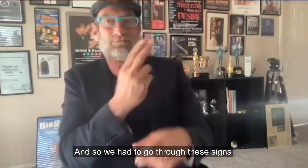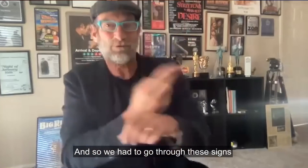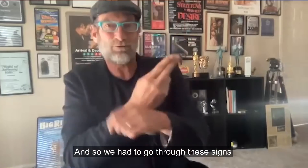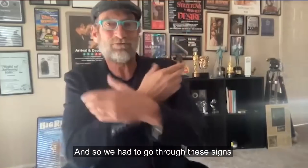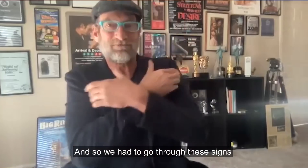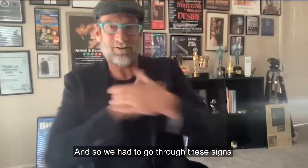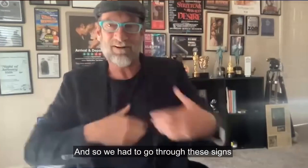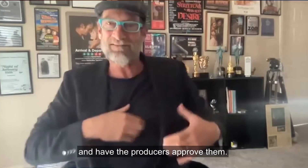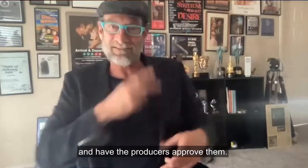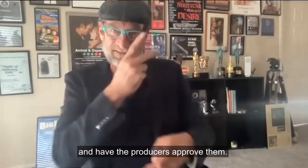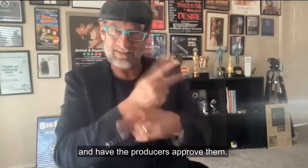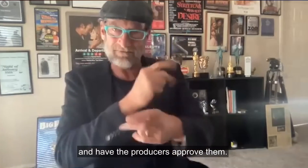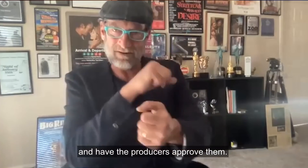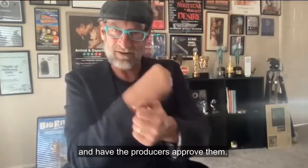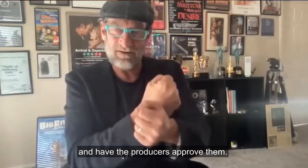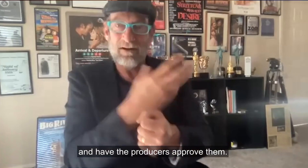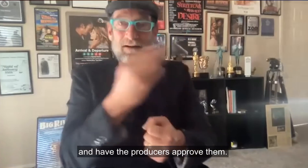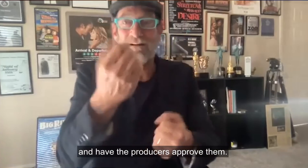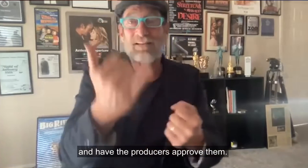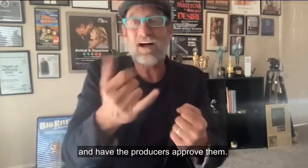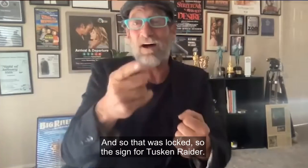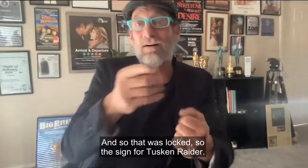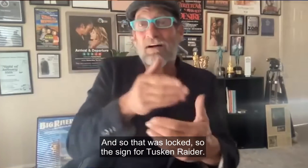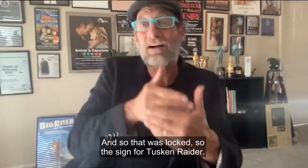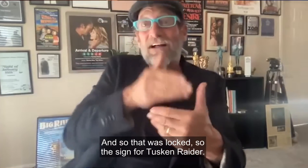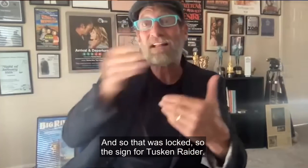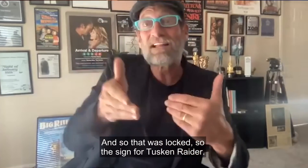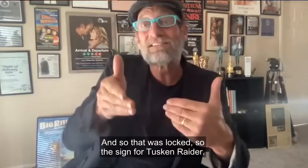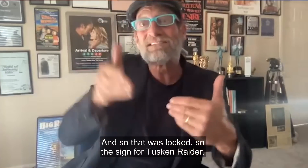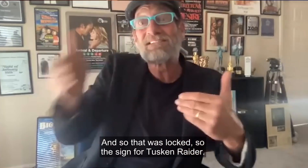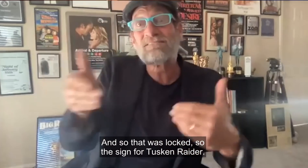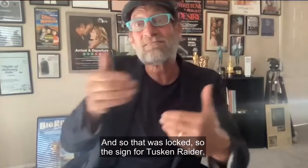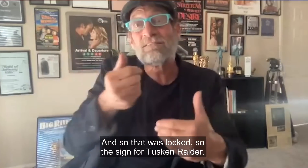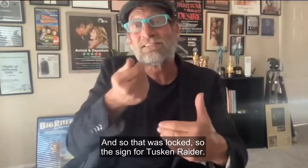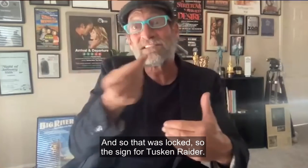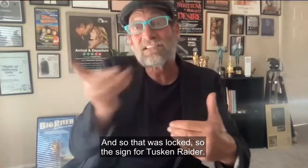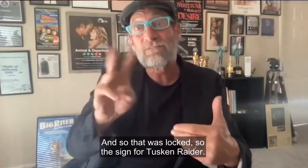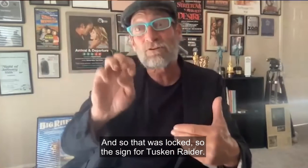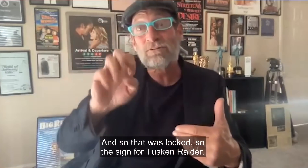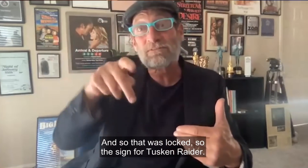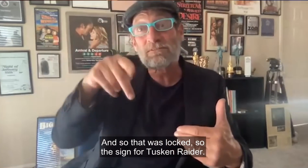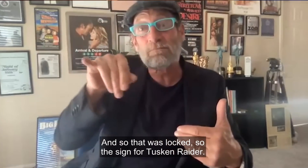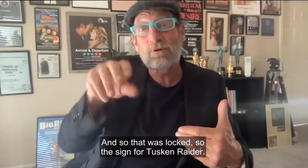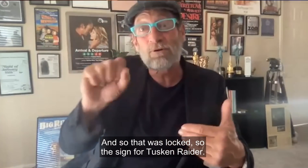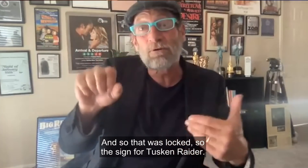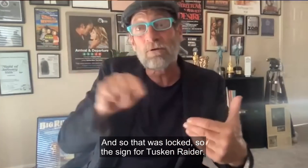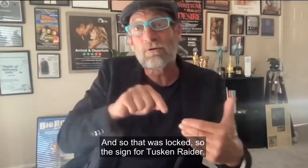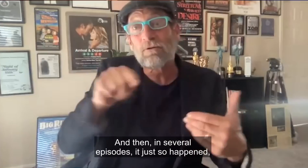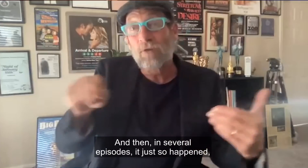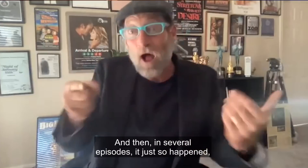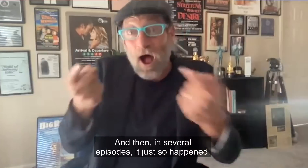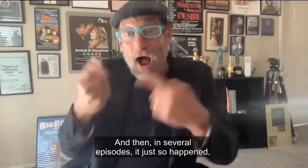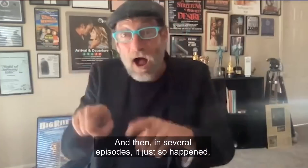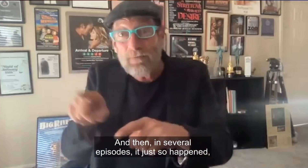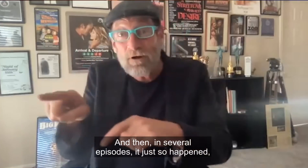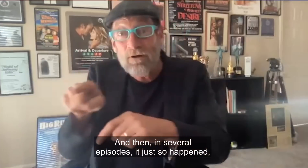through these signs and have the producers approve them. And so that was locked. So the sign for Tusken Raider. And then in several episodes,